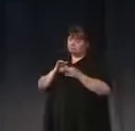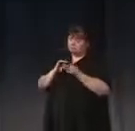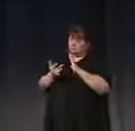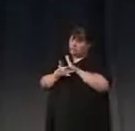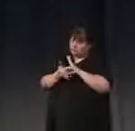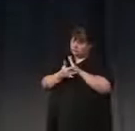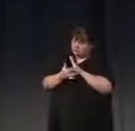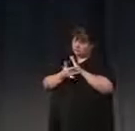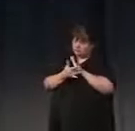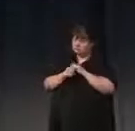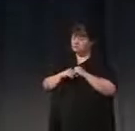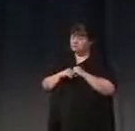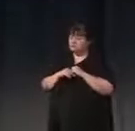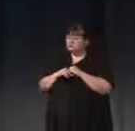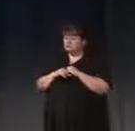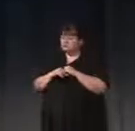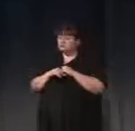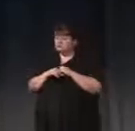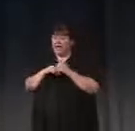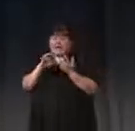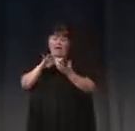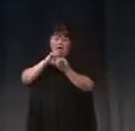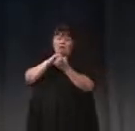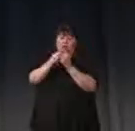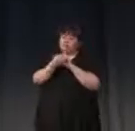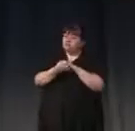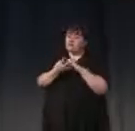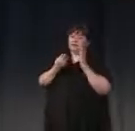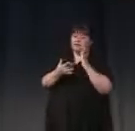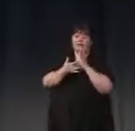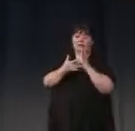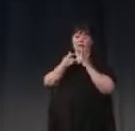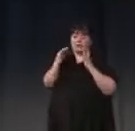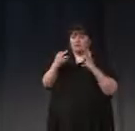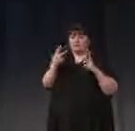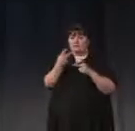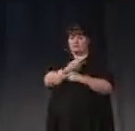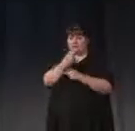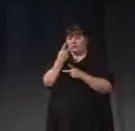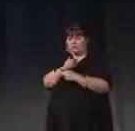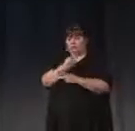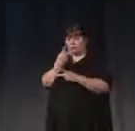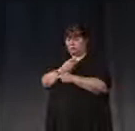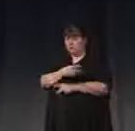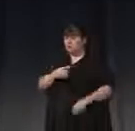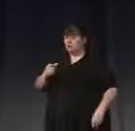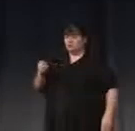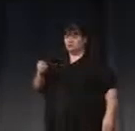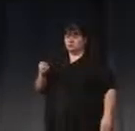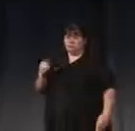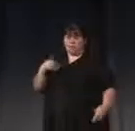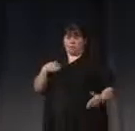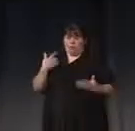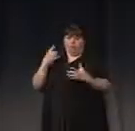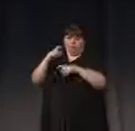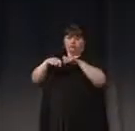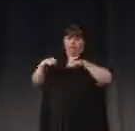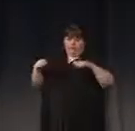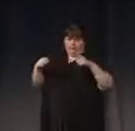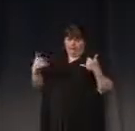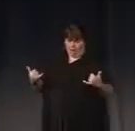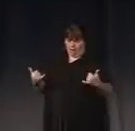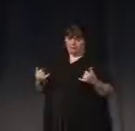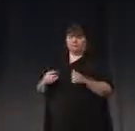evolution in the technology of computing. So I want to wrap up now,